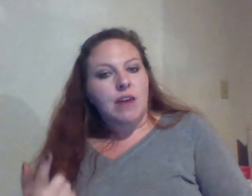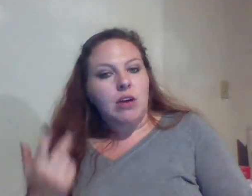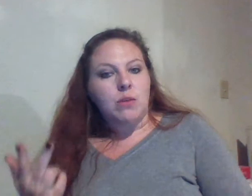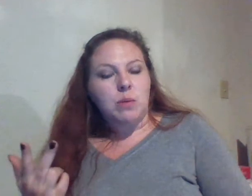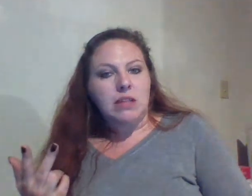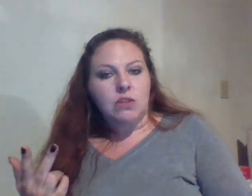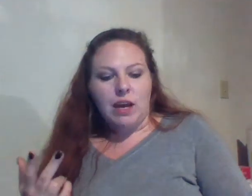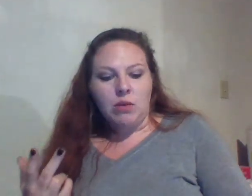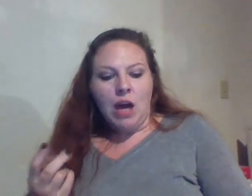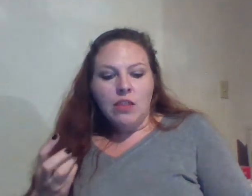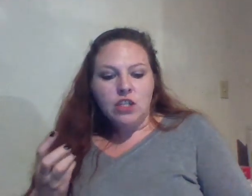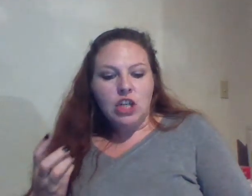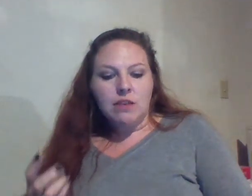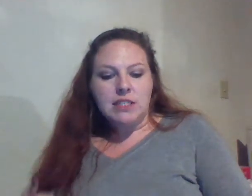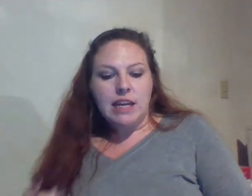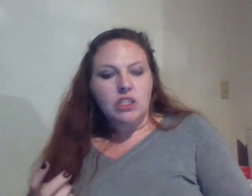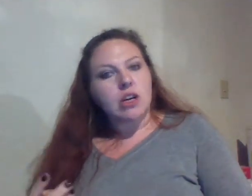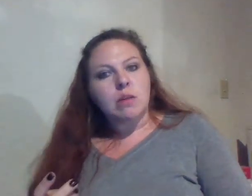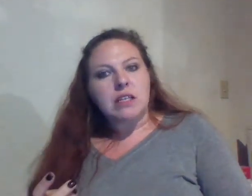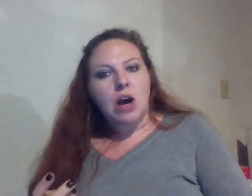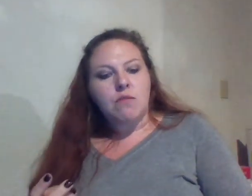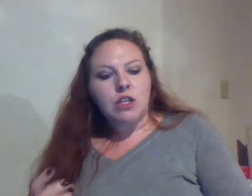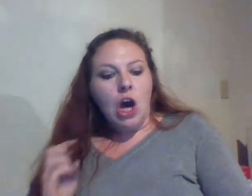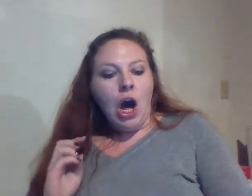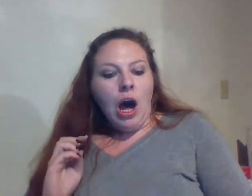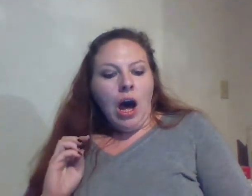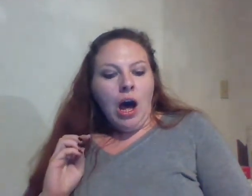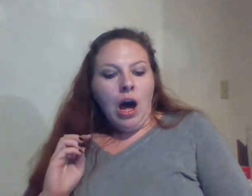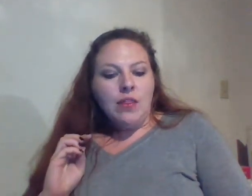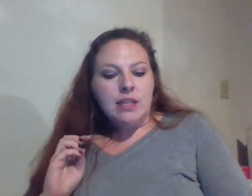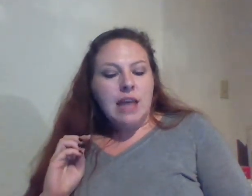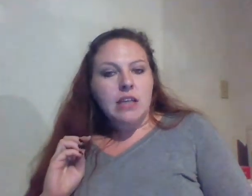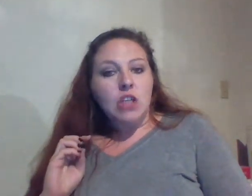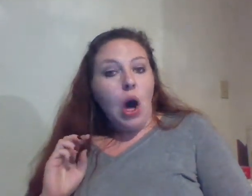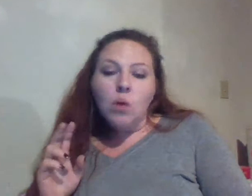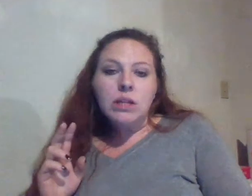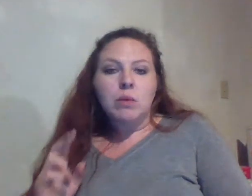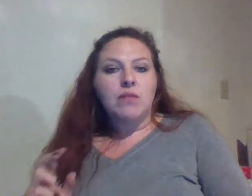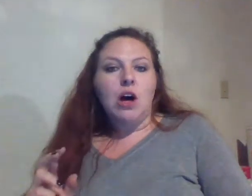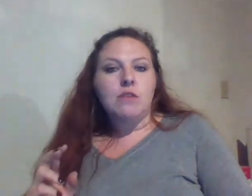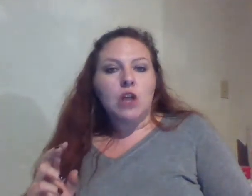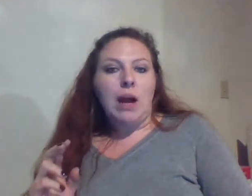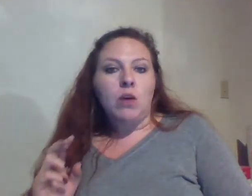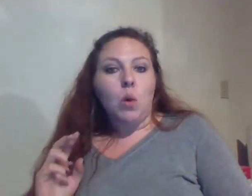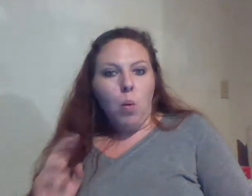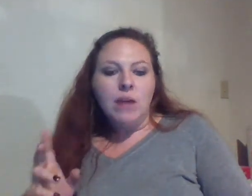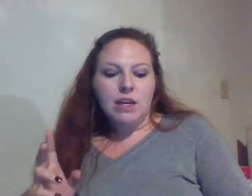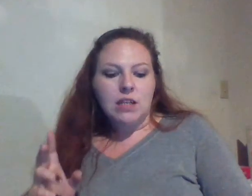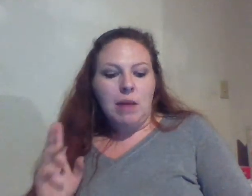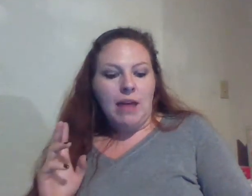found and the remains are found the sheriff states during the press conference this case only revolves around one victim and